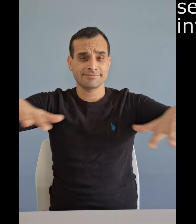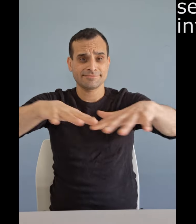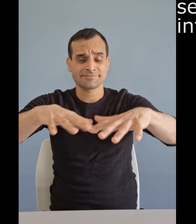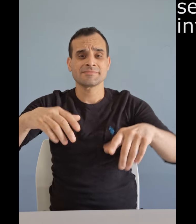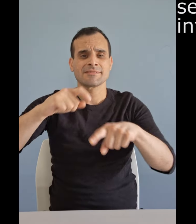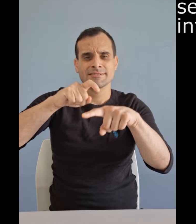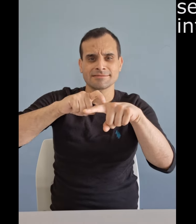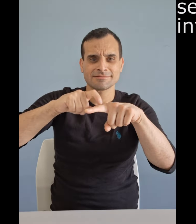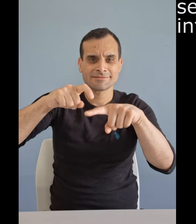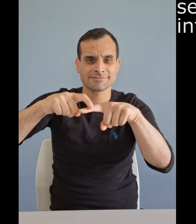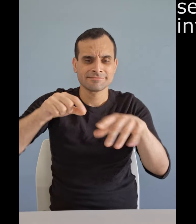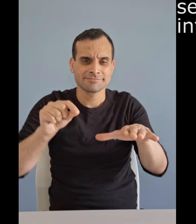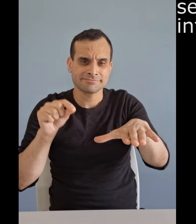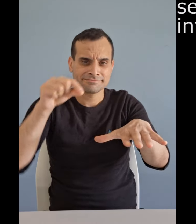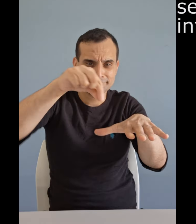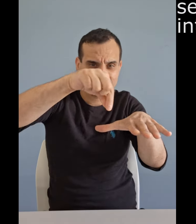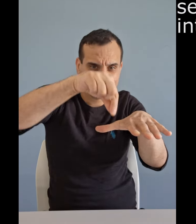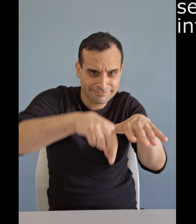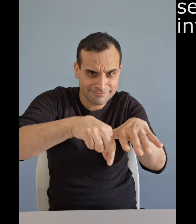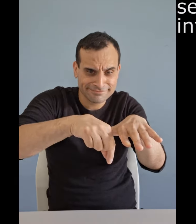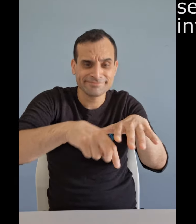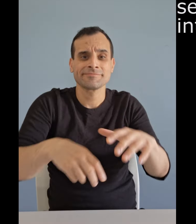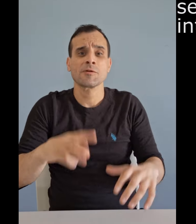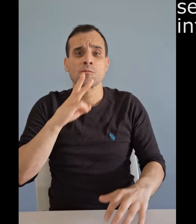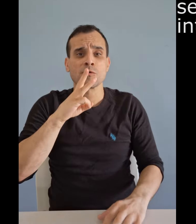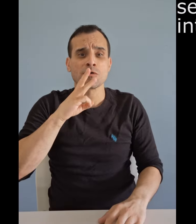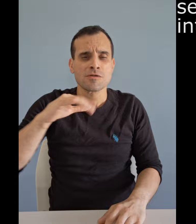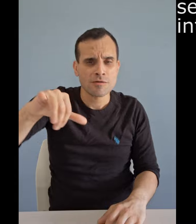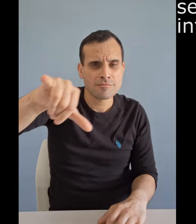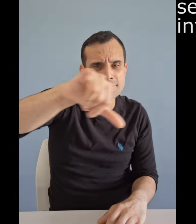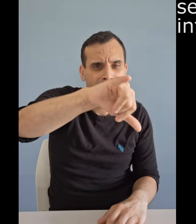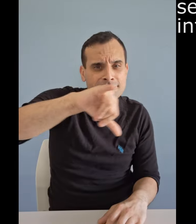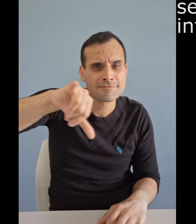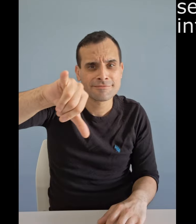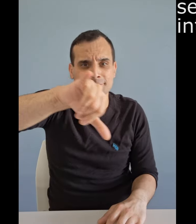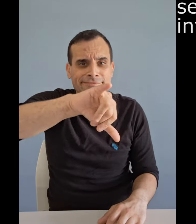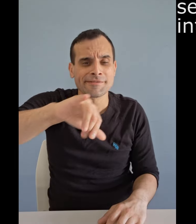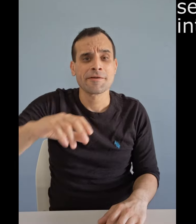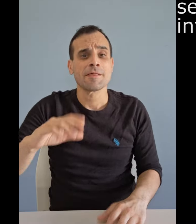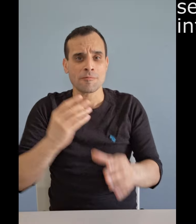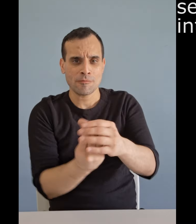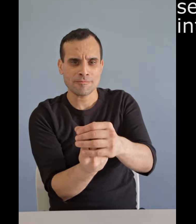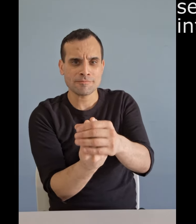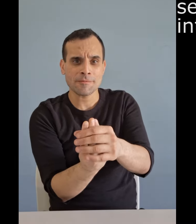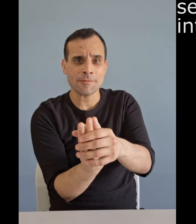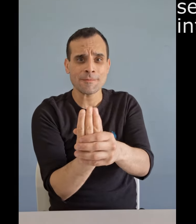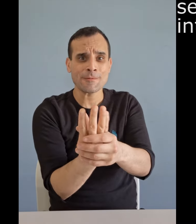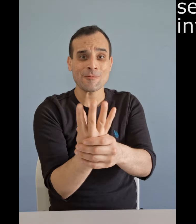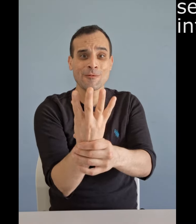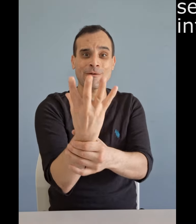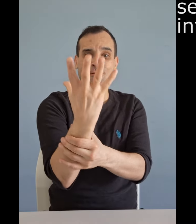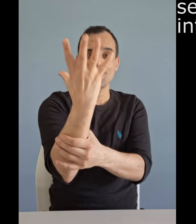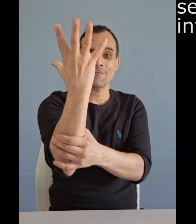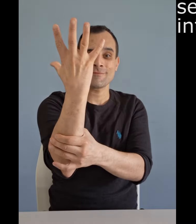In the soil, tiny seeds are carefully planted and watered. Plants grow.